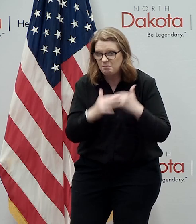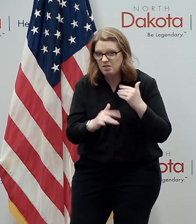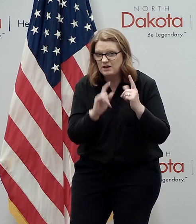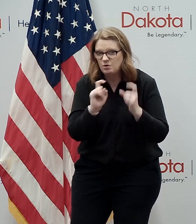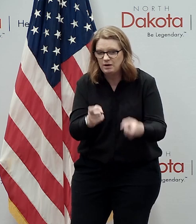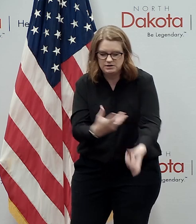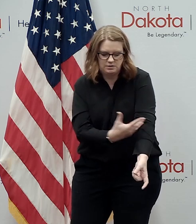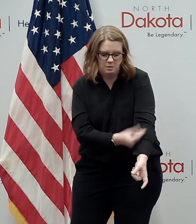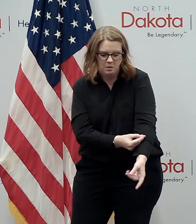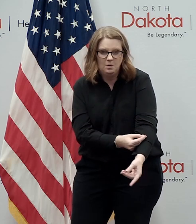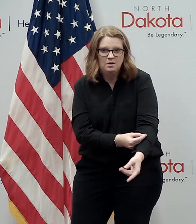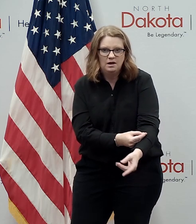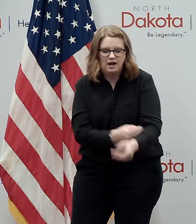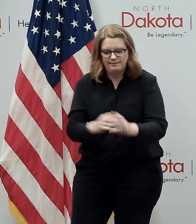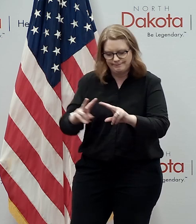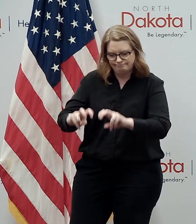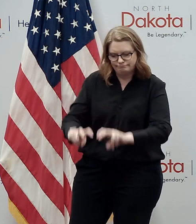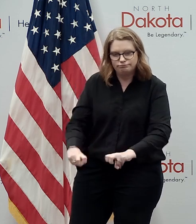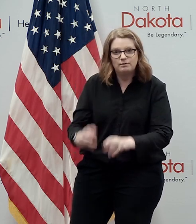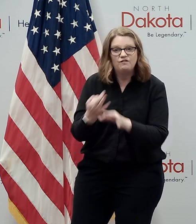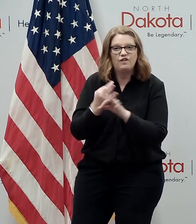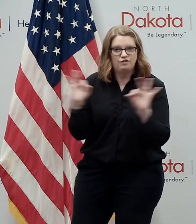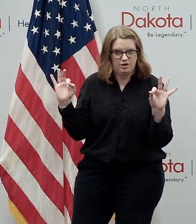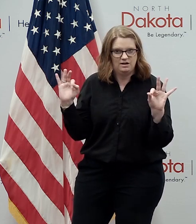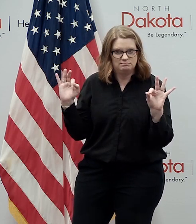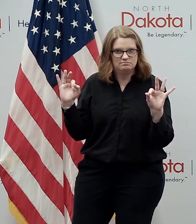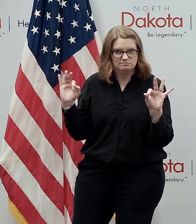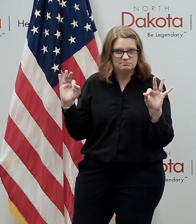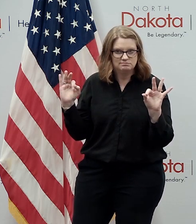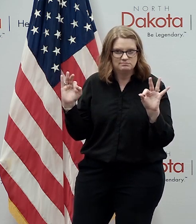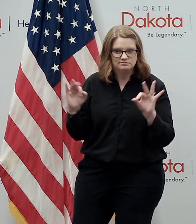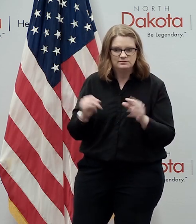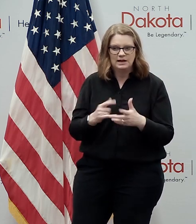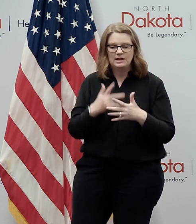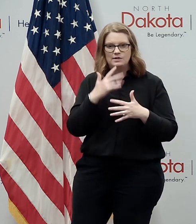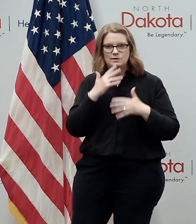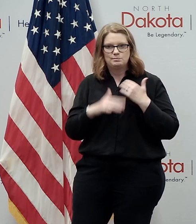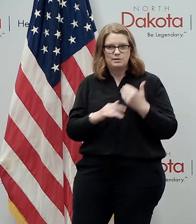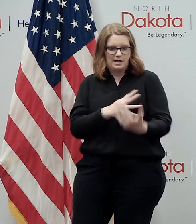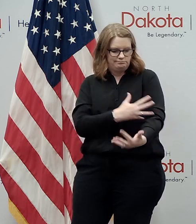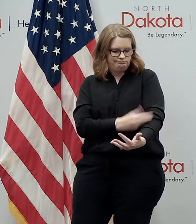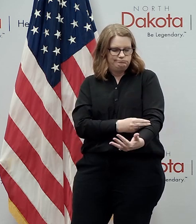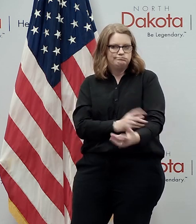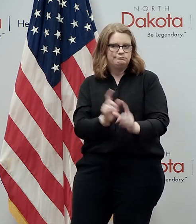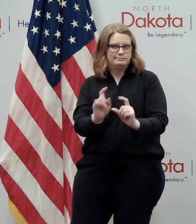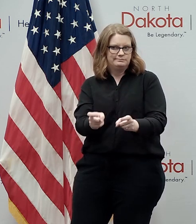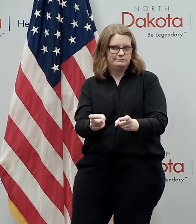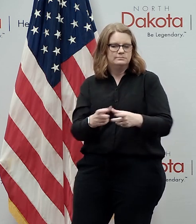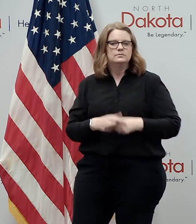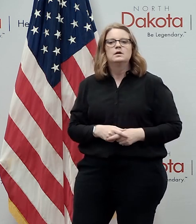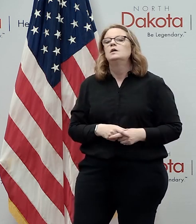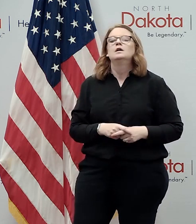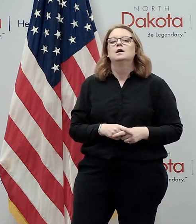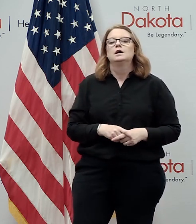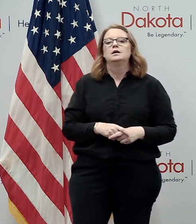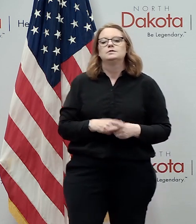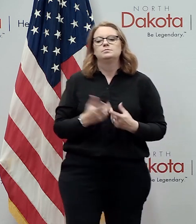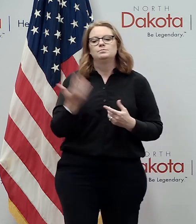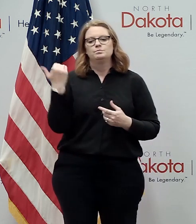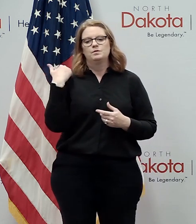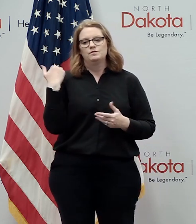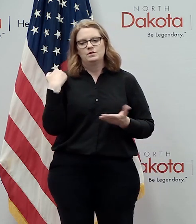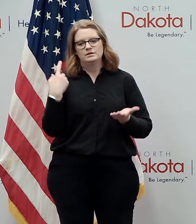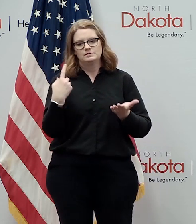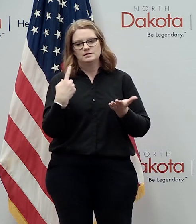conducted for free for for those blood donations that are completed one of the things we talked about at a previous